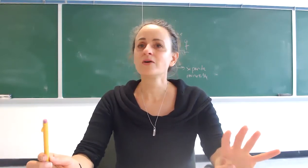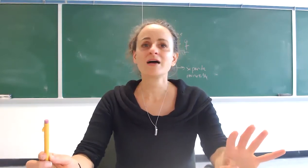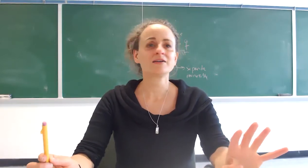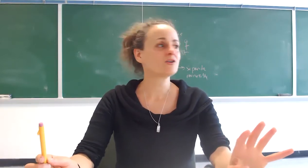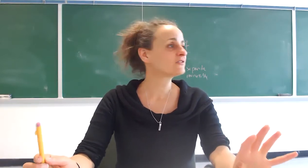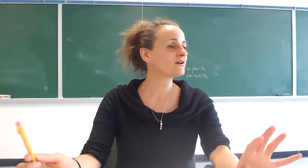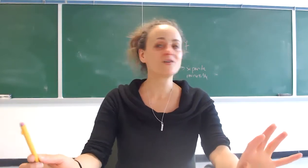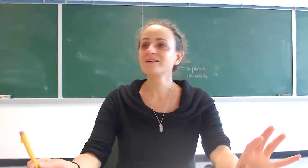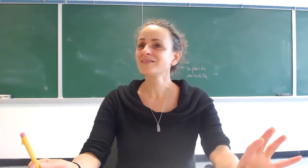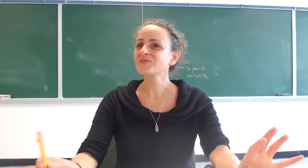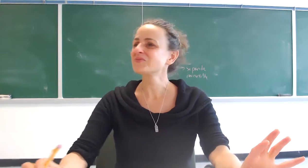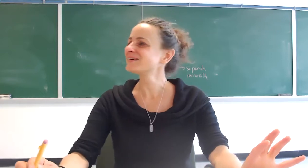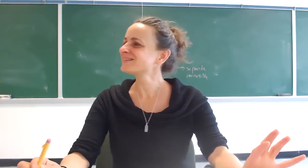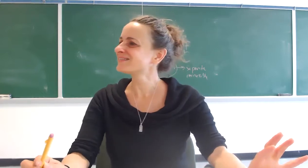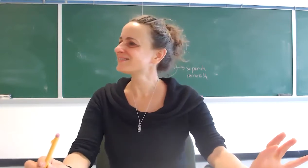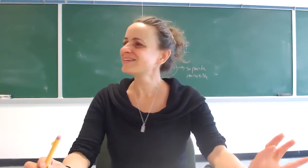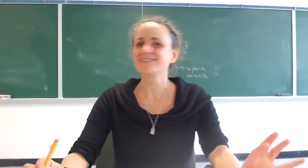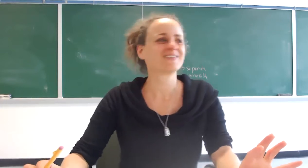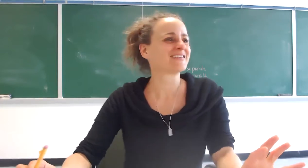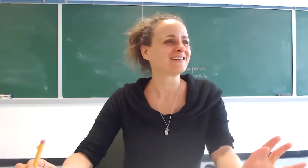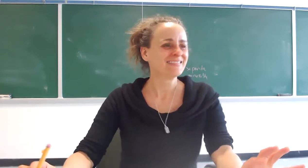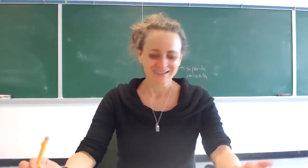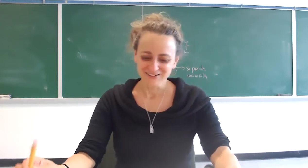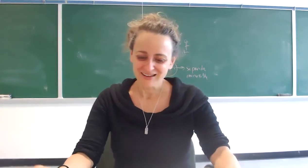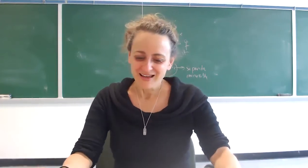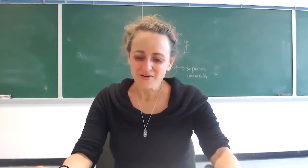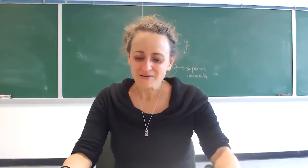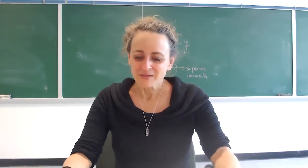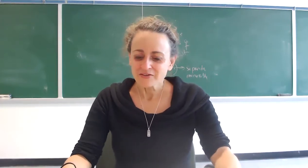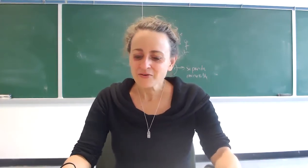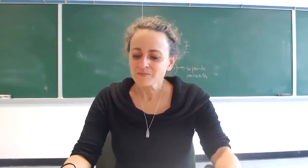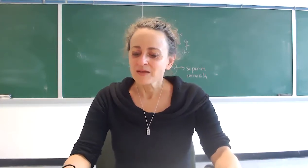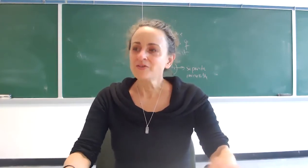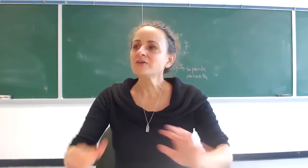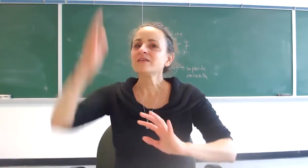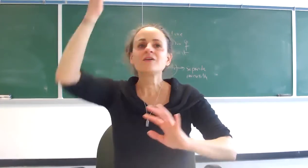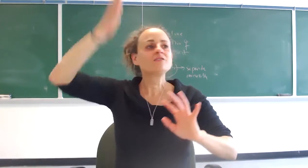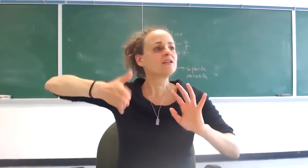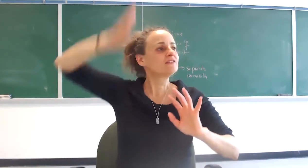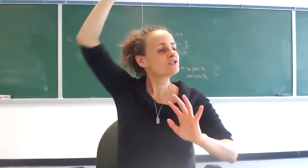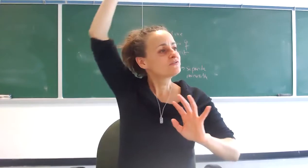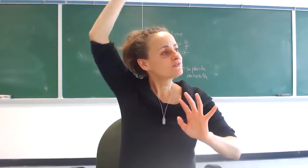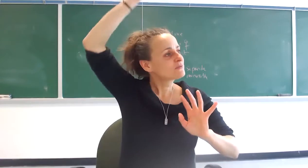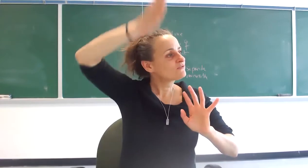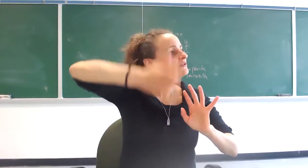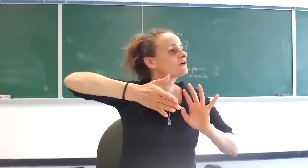high and lofty calling as human beings yes okay good all right so notice how levinas is shifting from a vertical